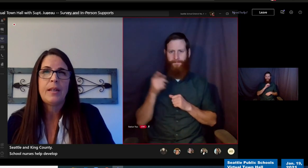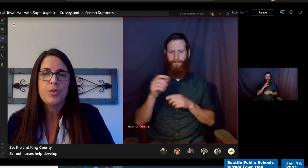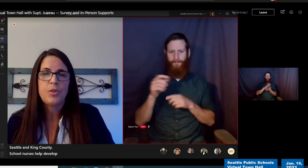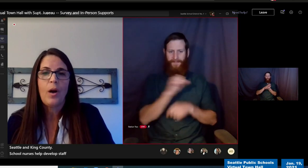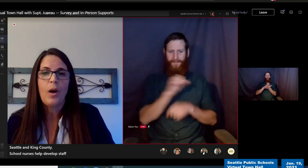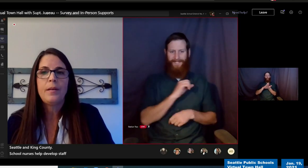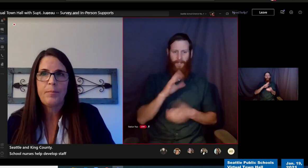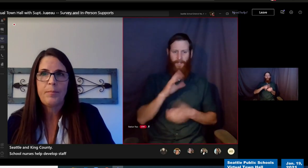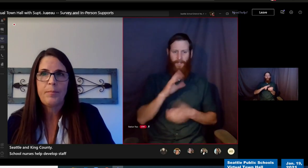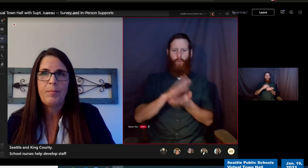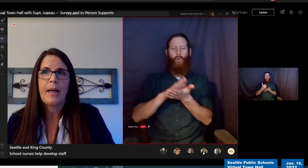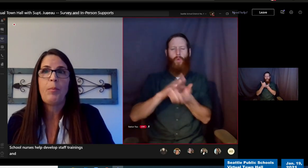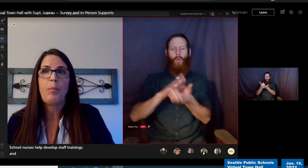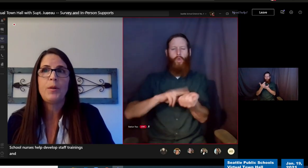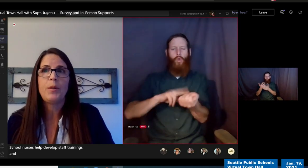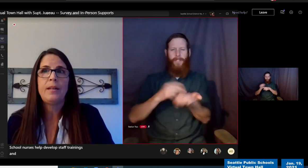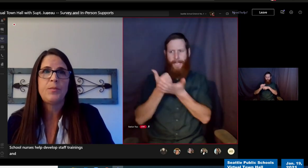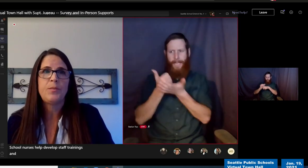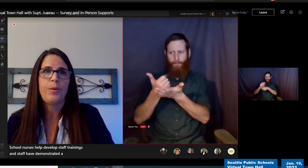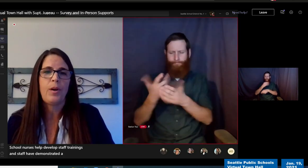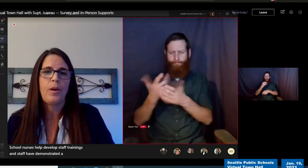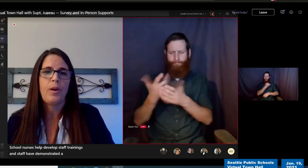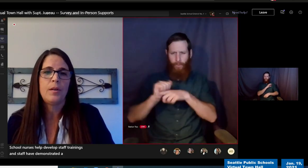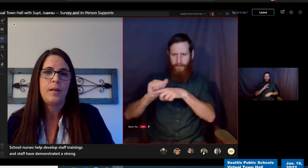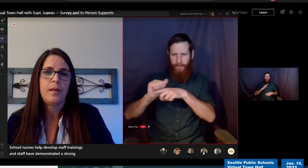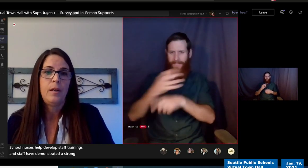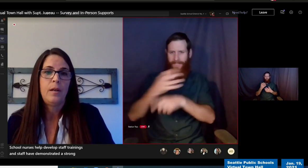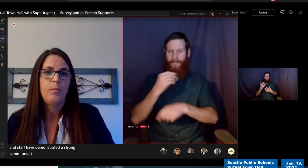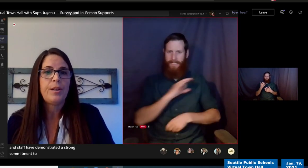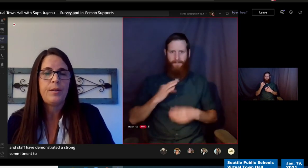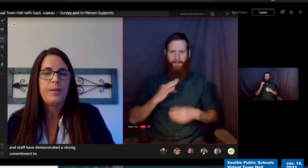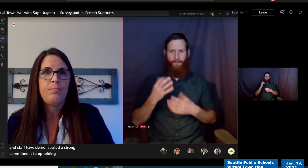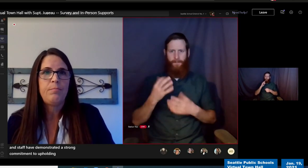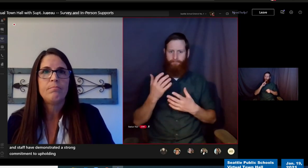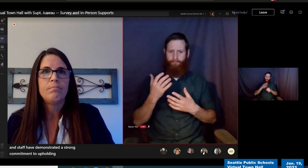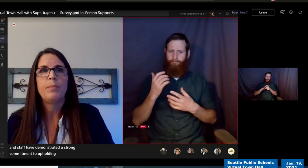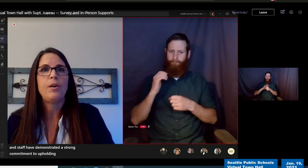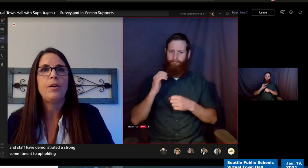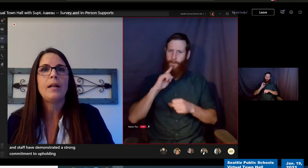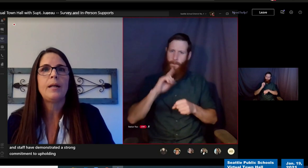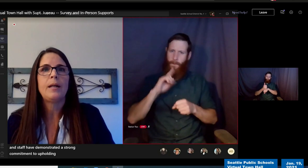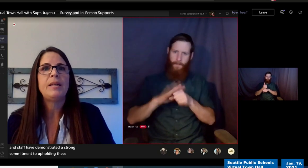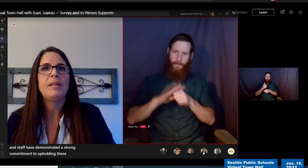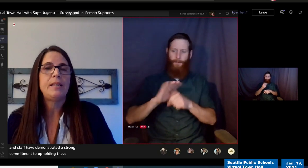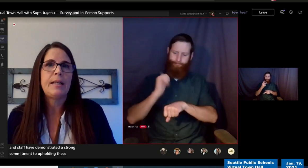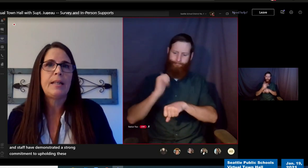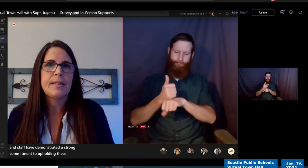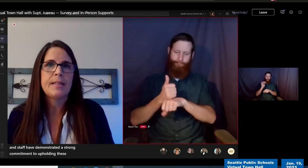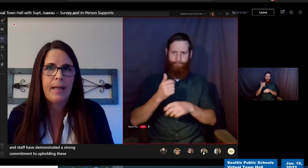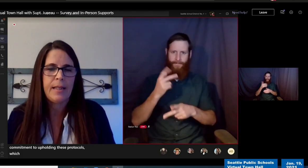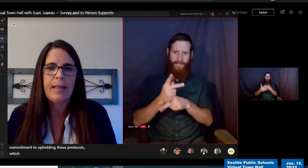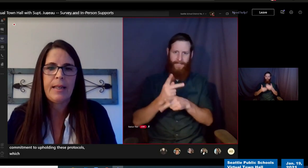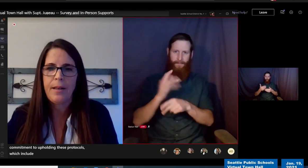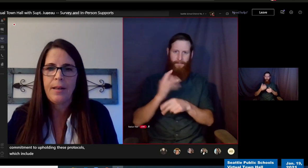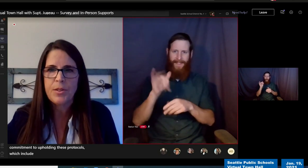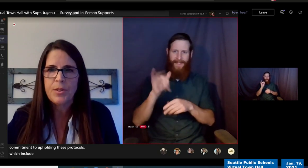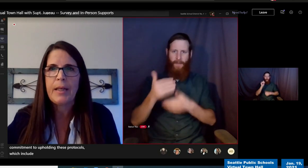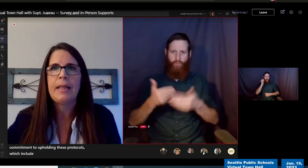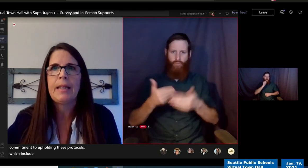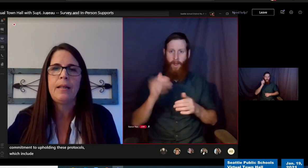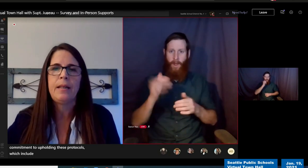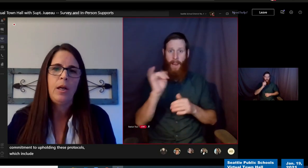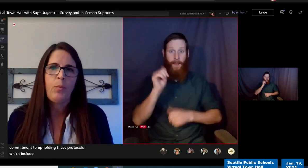strong commitment to upholding these protocols, which include but are not limited to things like daily health screening,